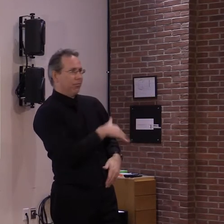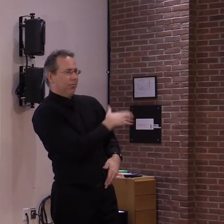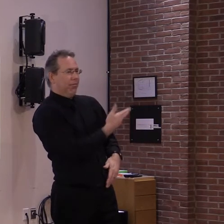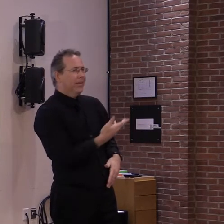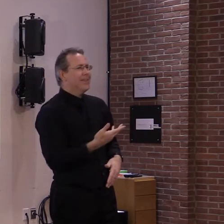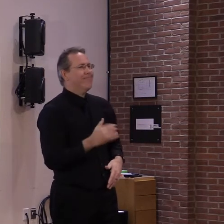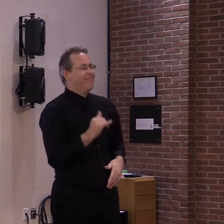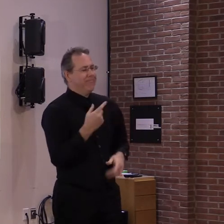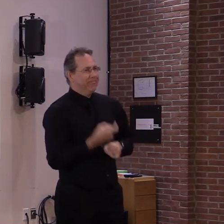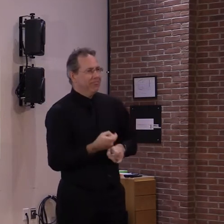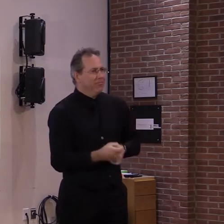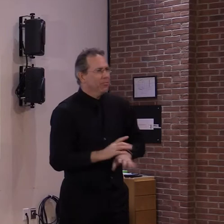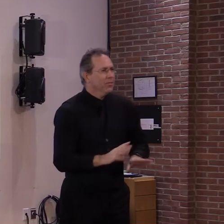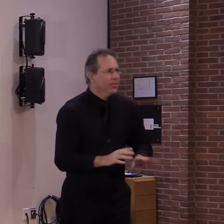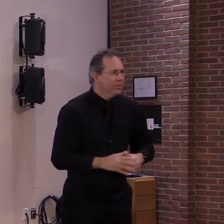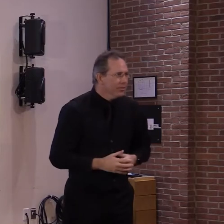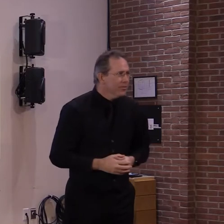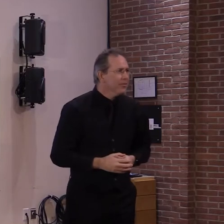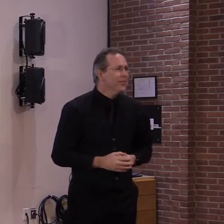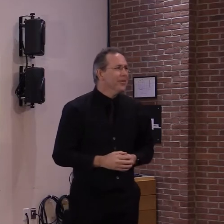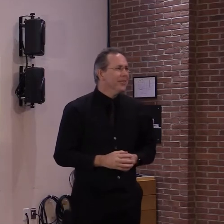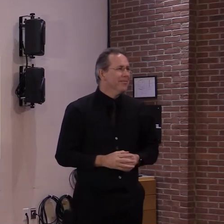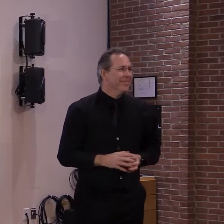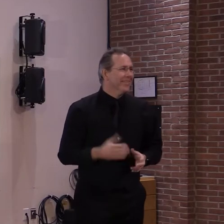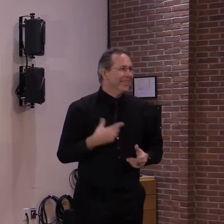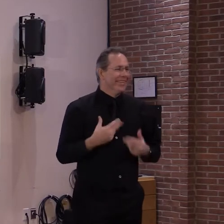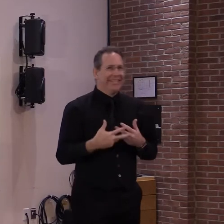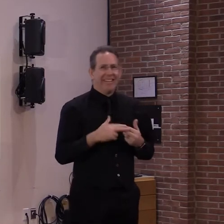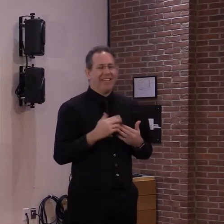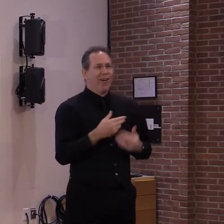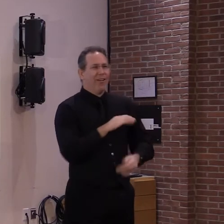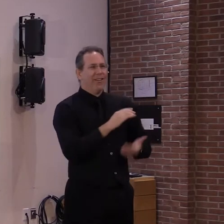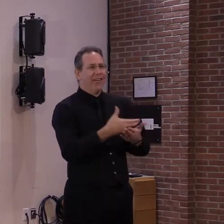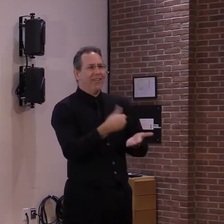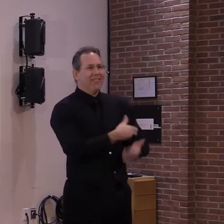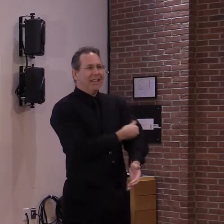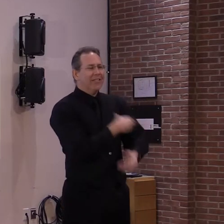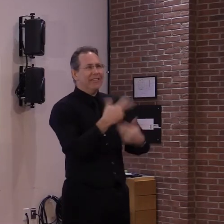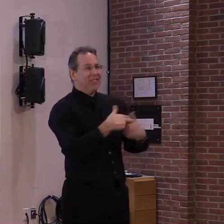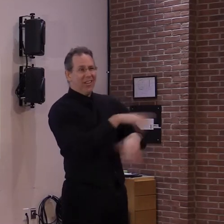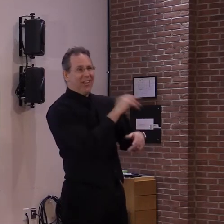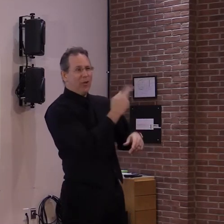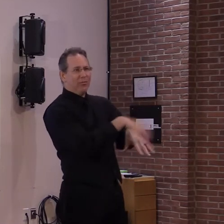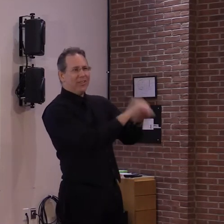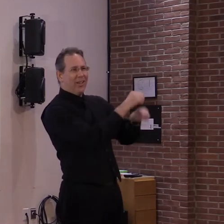Okay. Thank you. Courtney. 22.